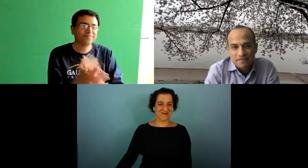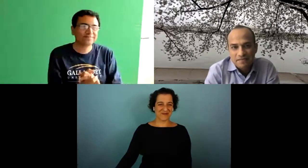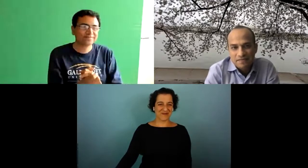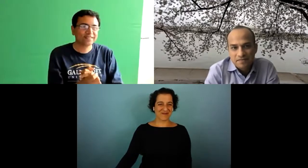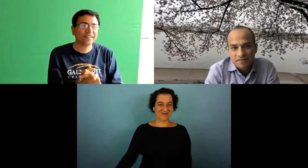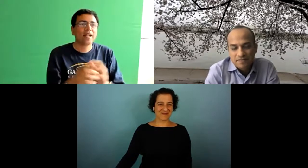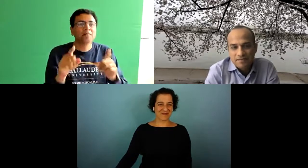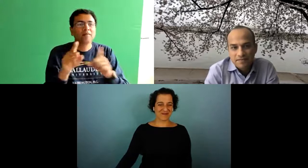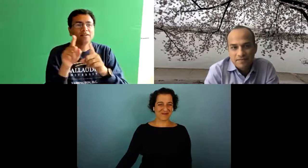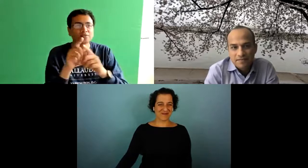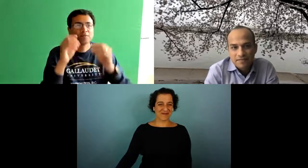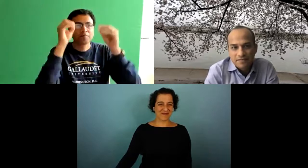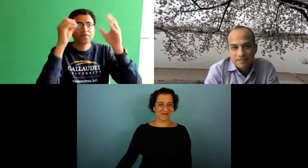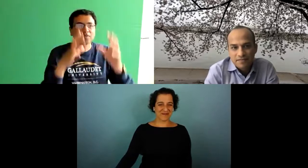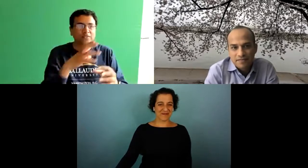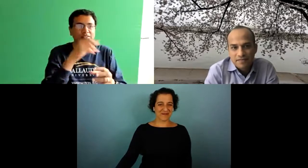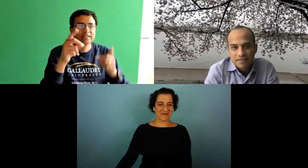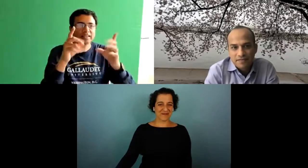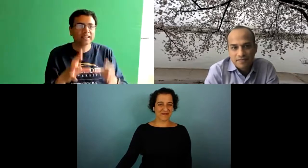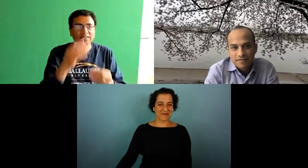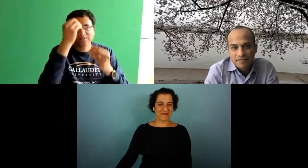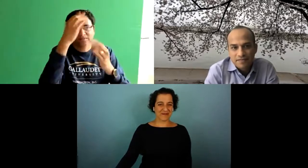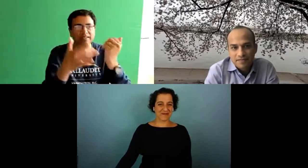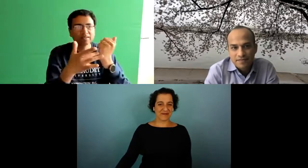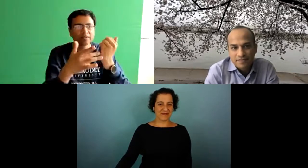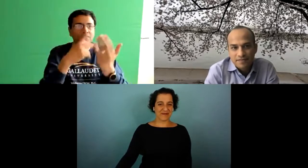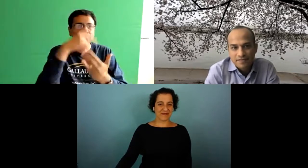correctly so i say that just to